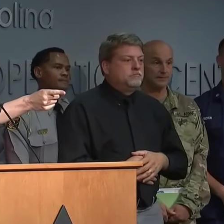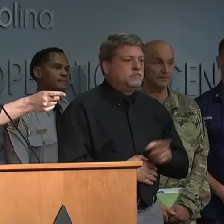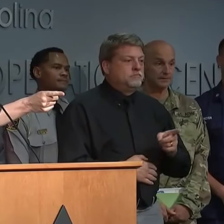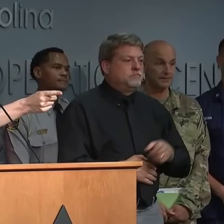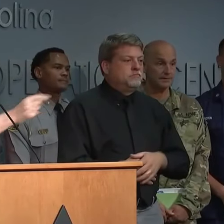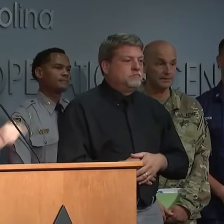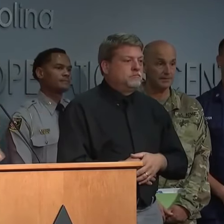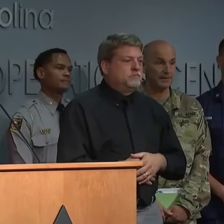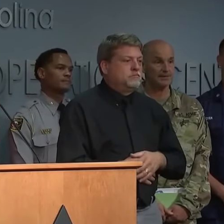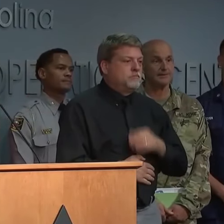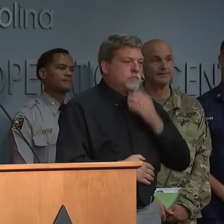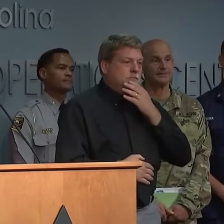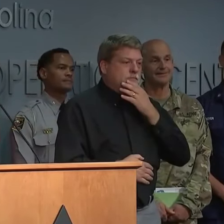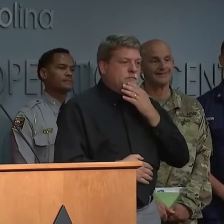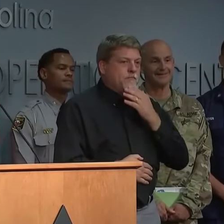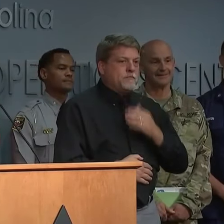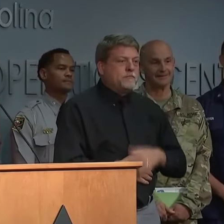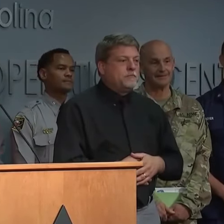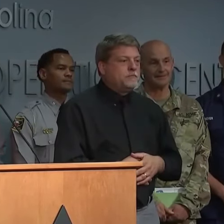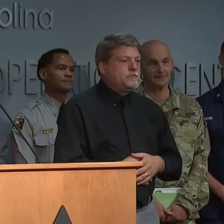Behind you is a mic there.